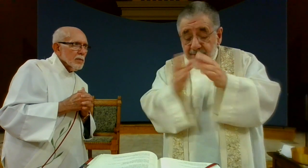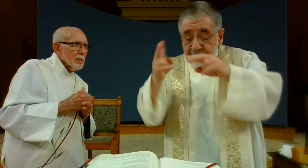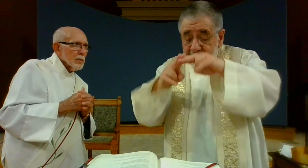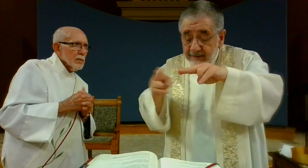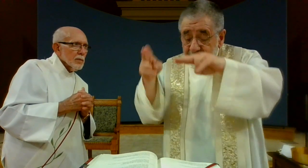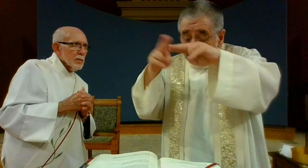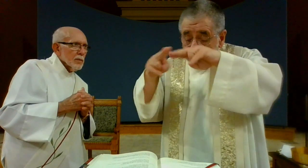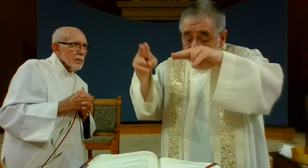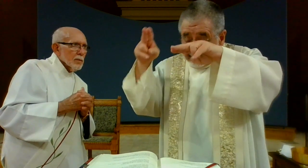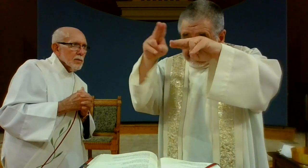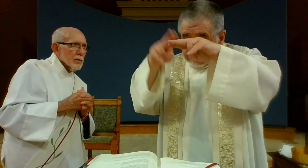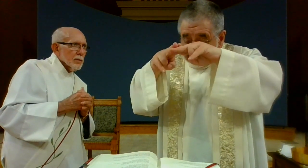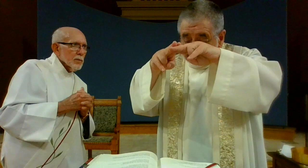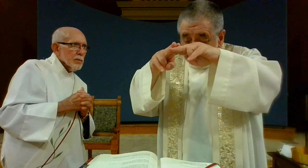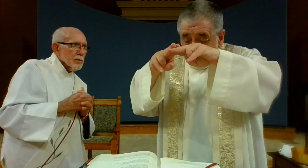Increase in us, we pray